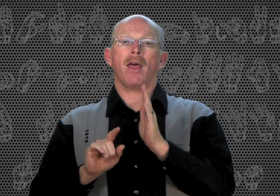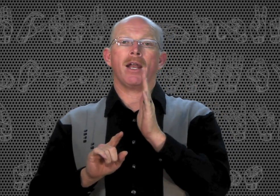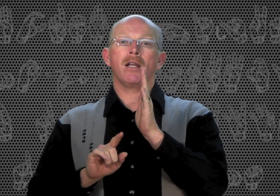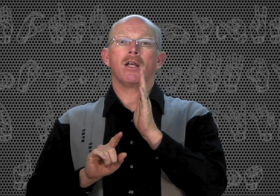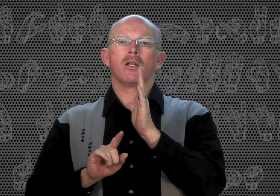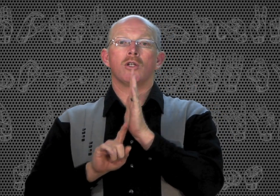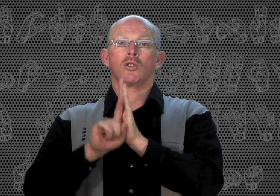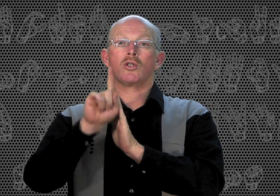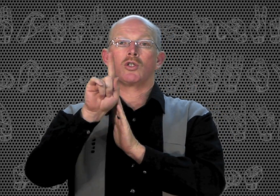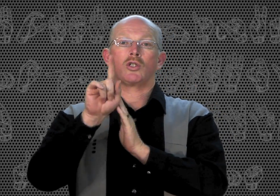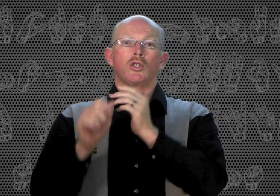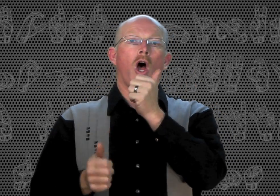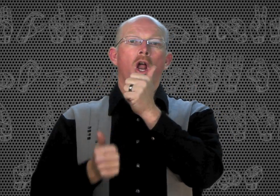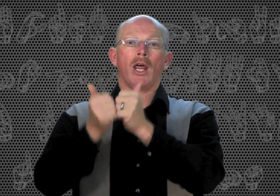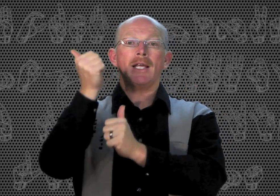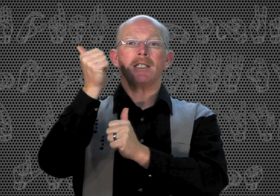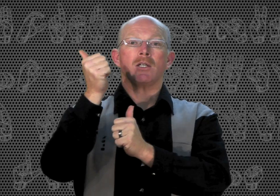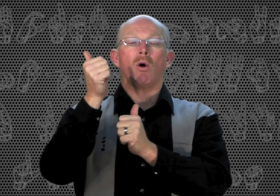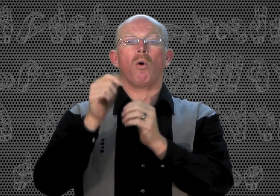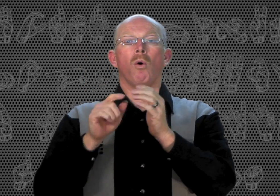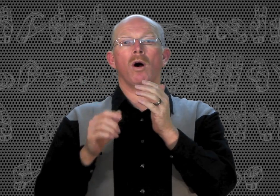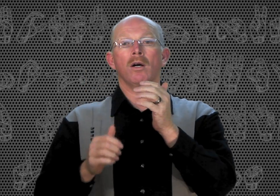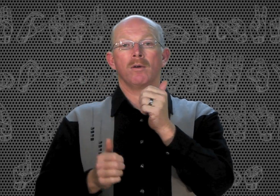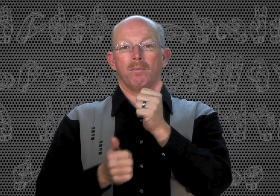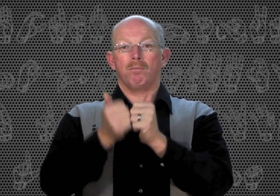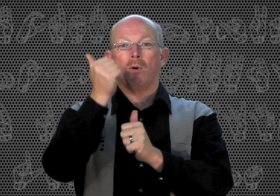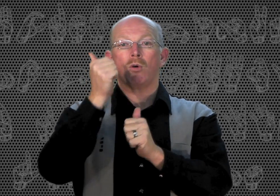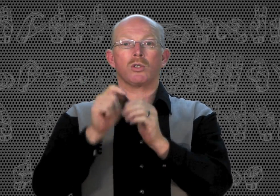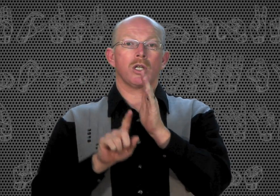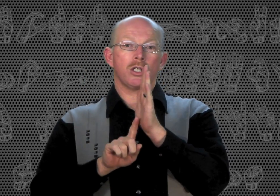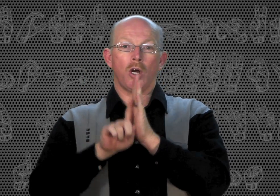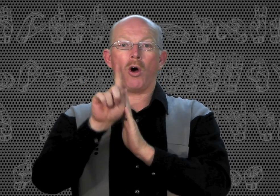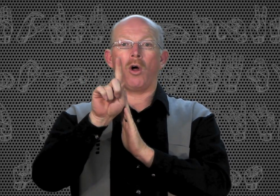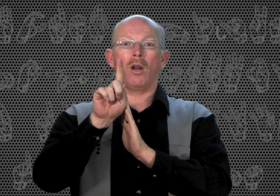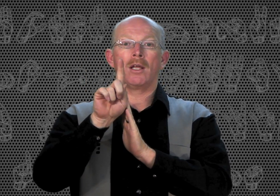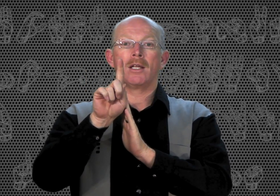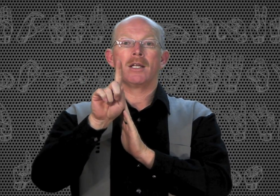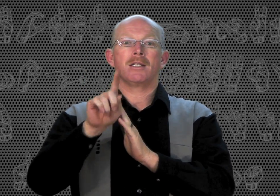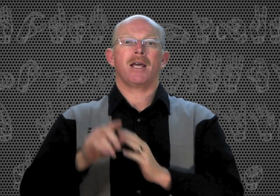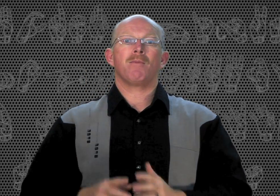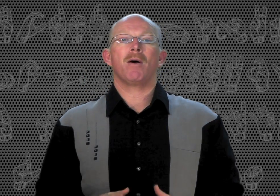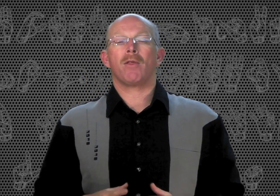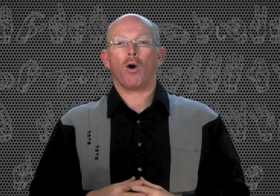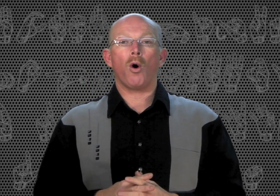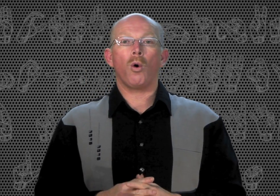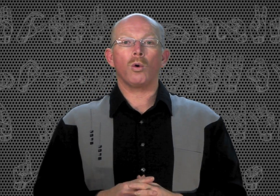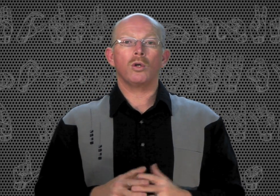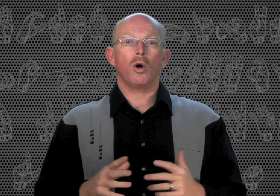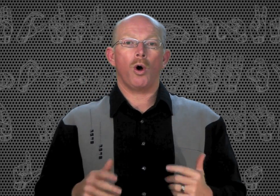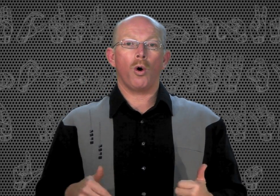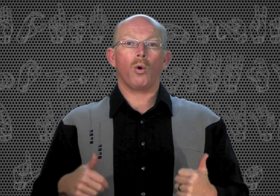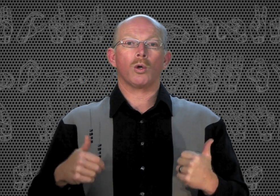then tallest or most tall. Same way with old. Older.